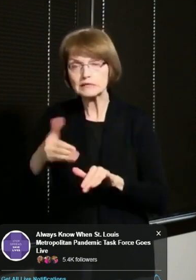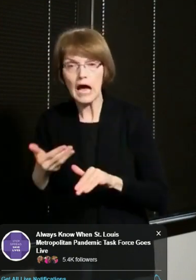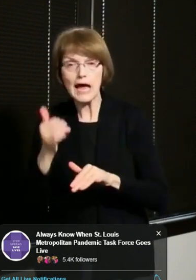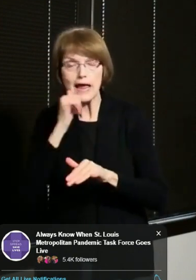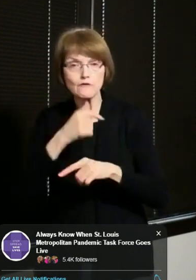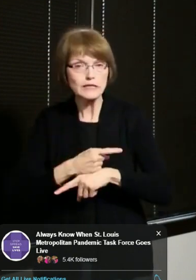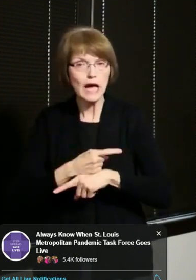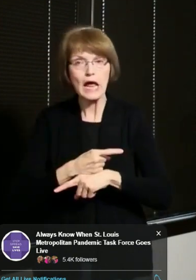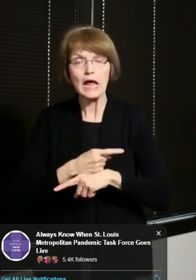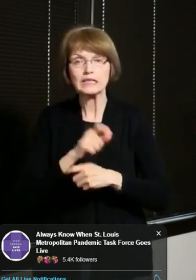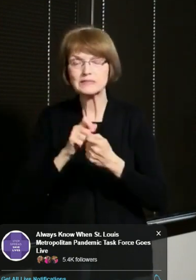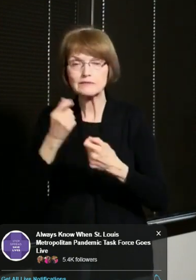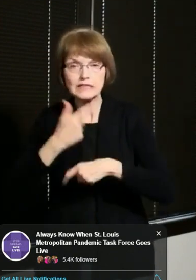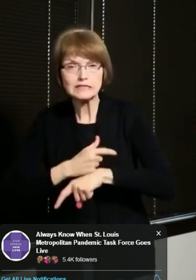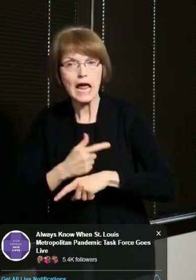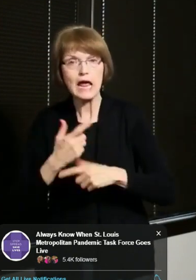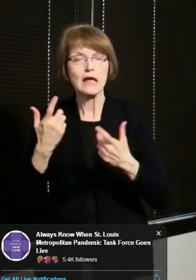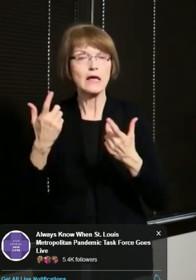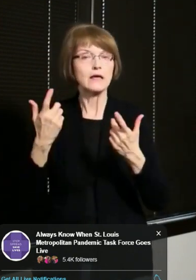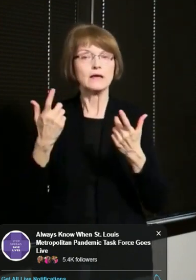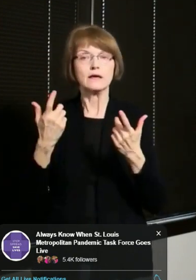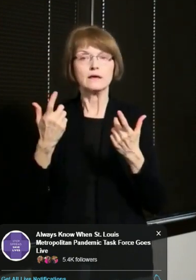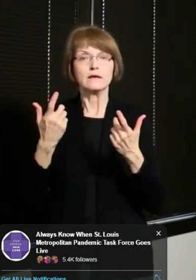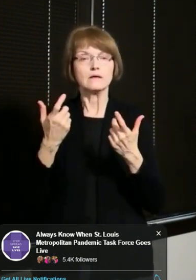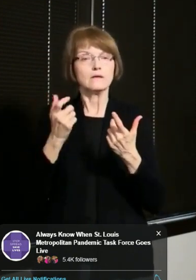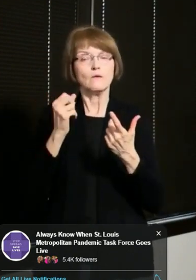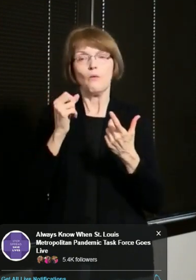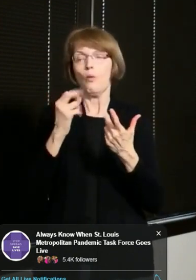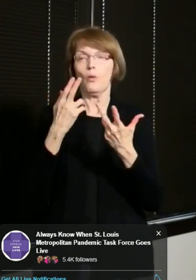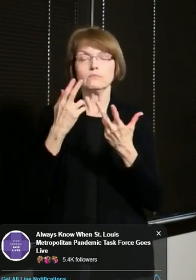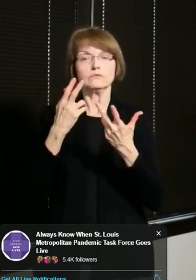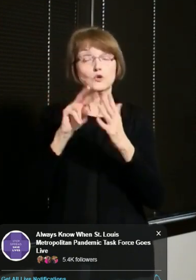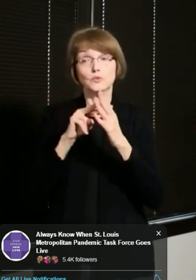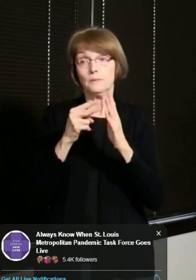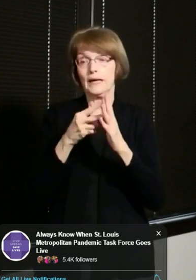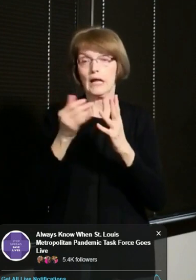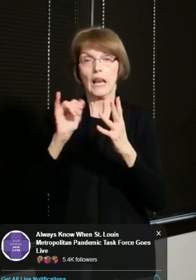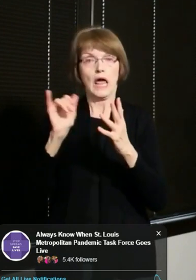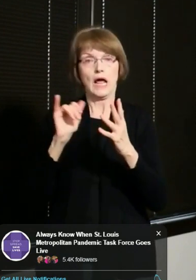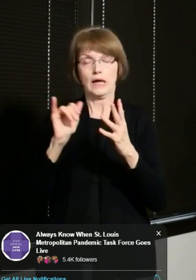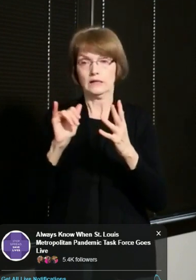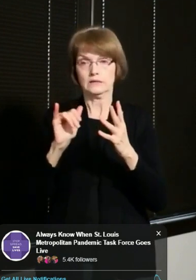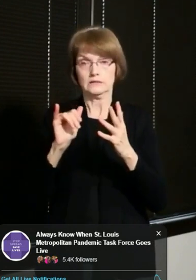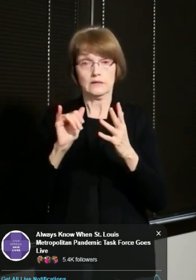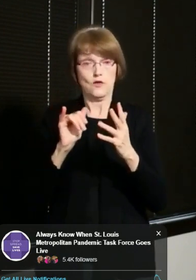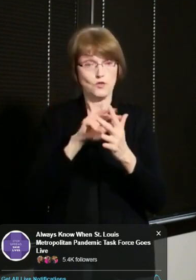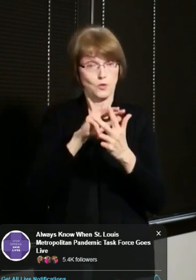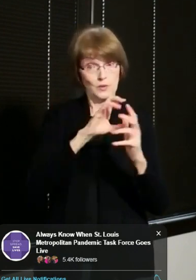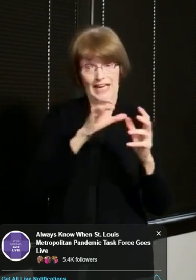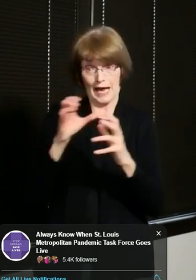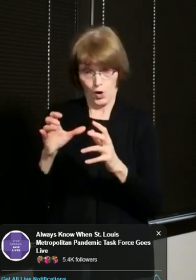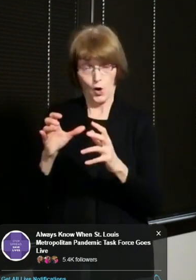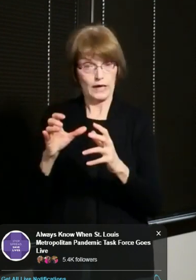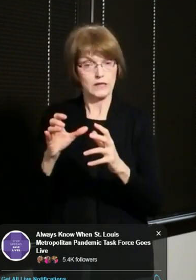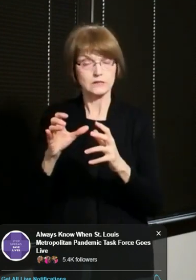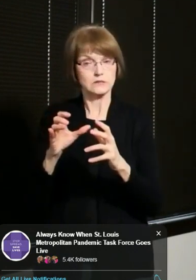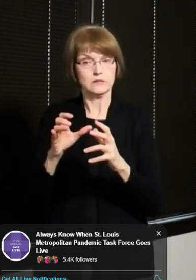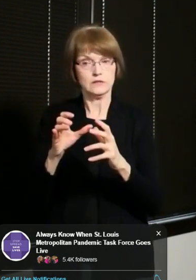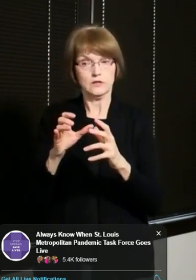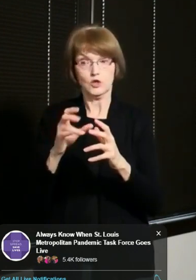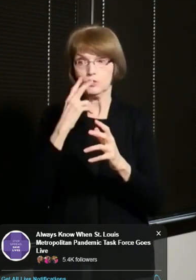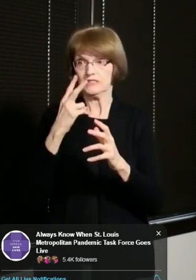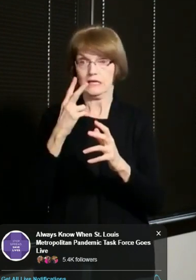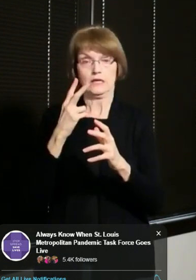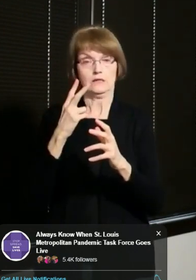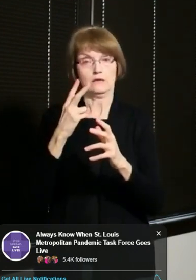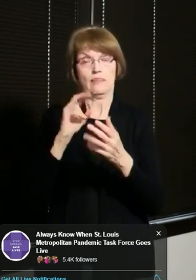amount of time? Or just one big sudden jump in any category over a one-day period? As I've